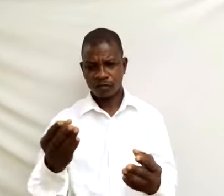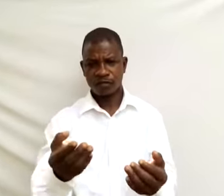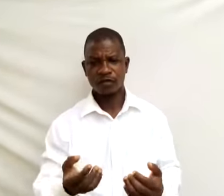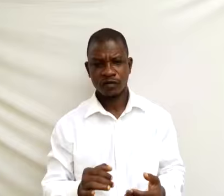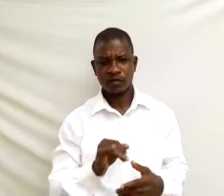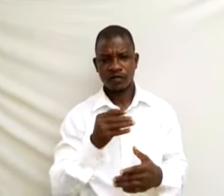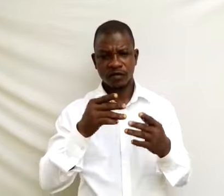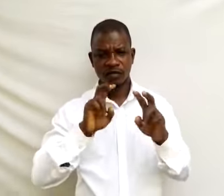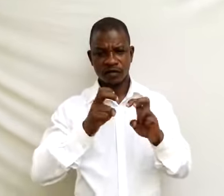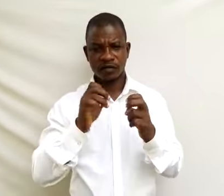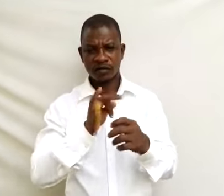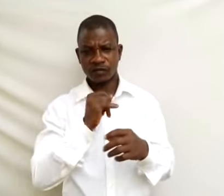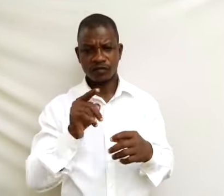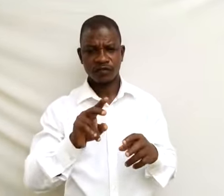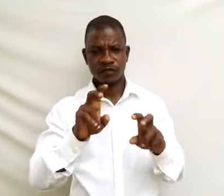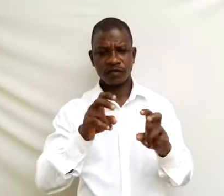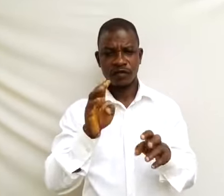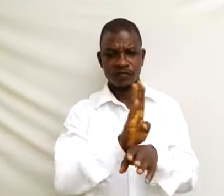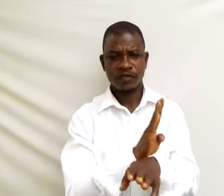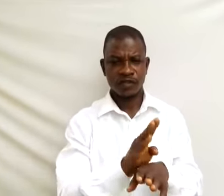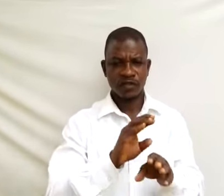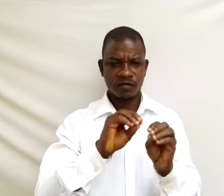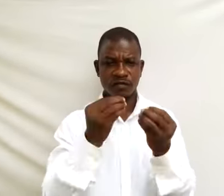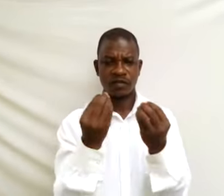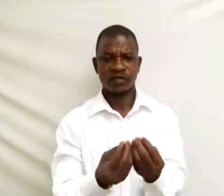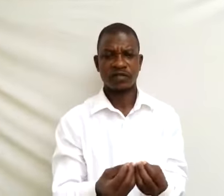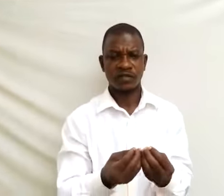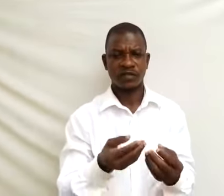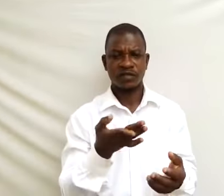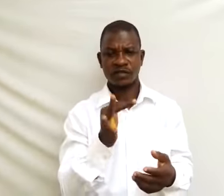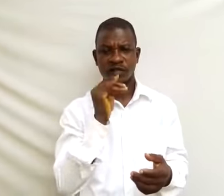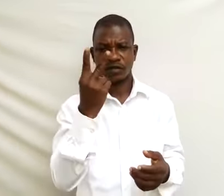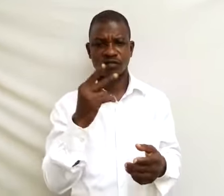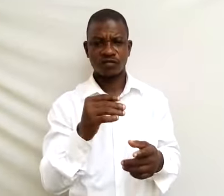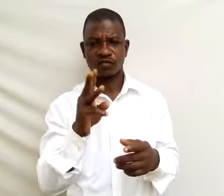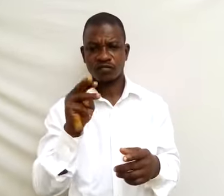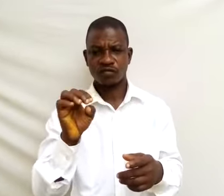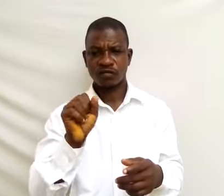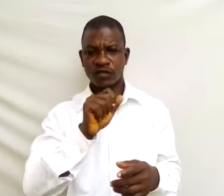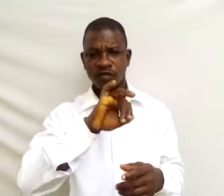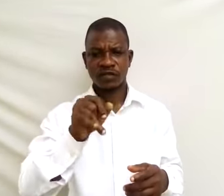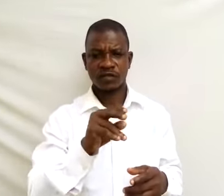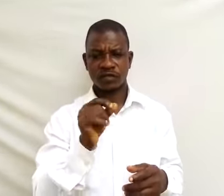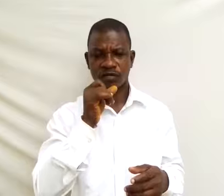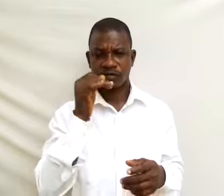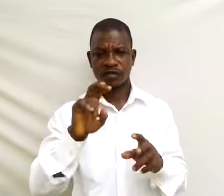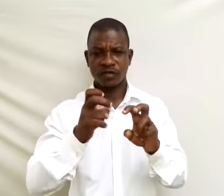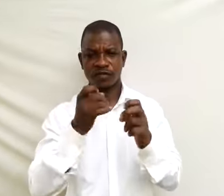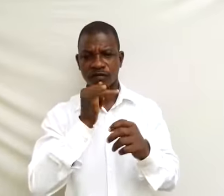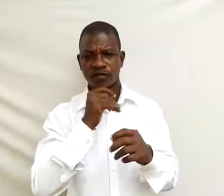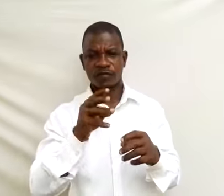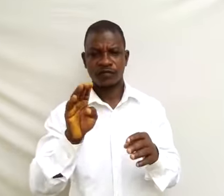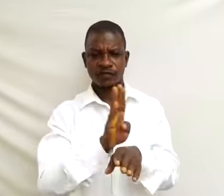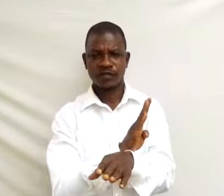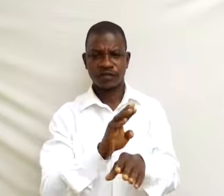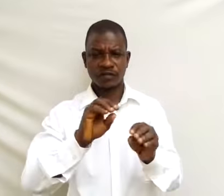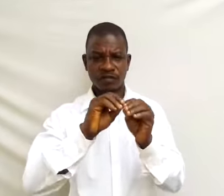7. Types of business organization. There are two major types of business organization. These